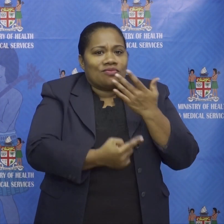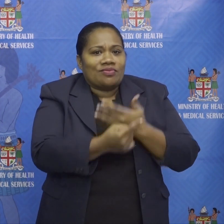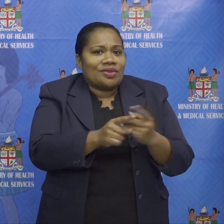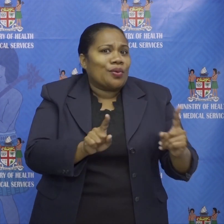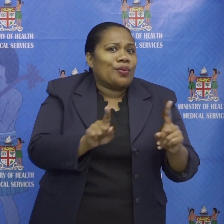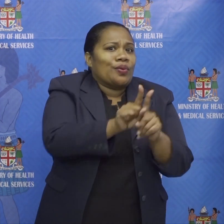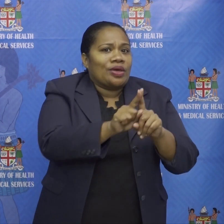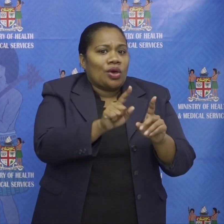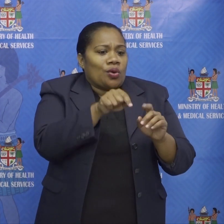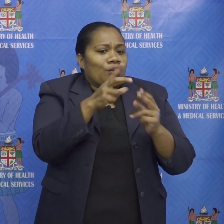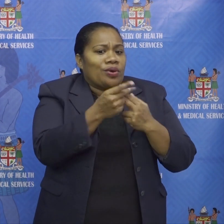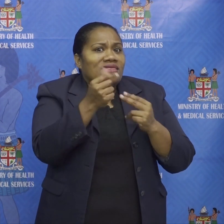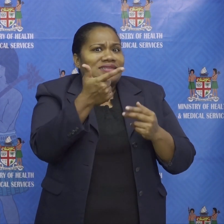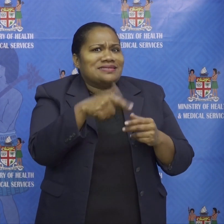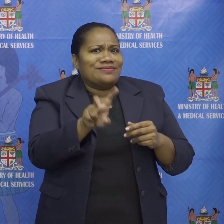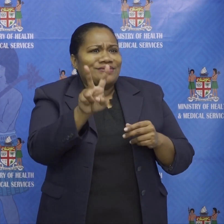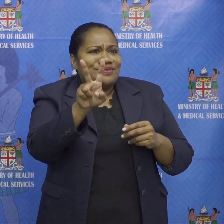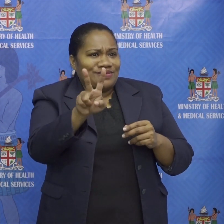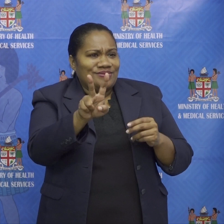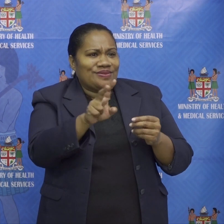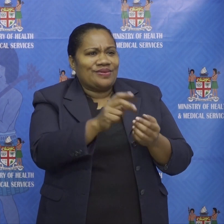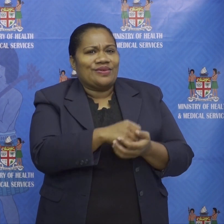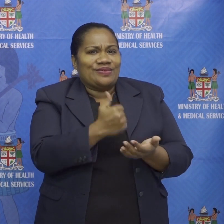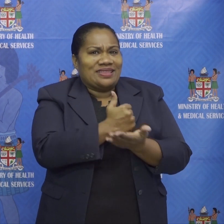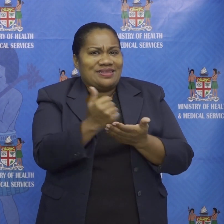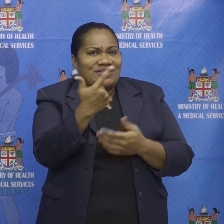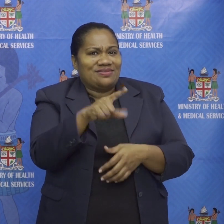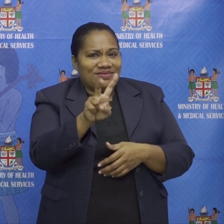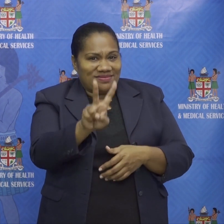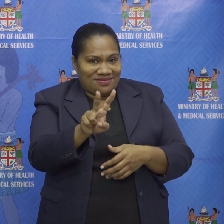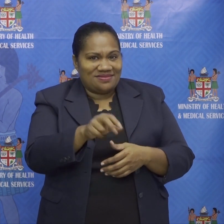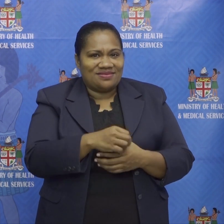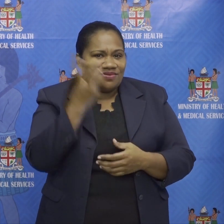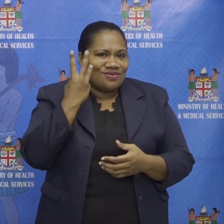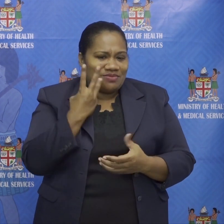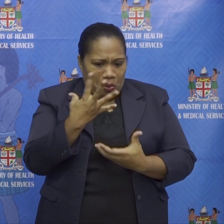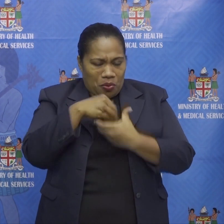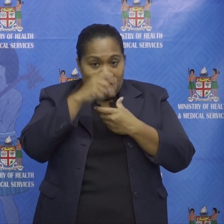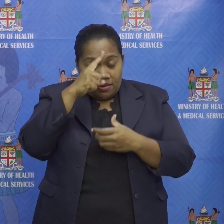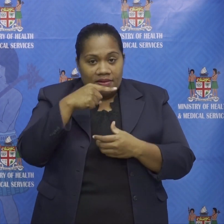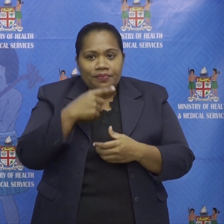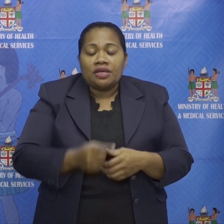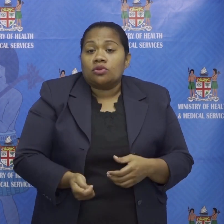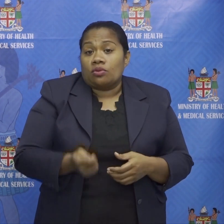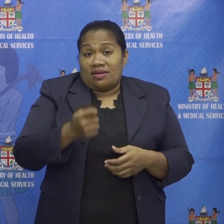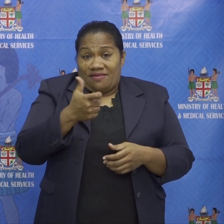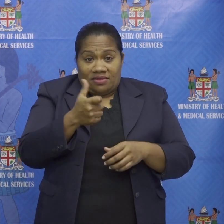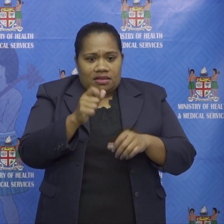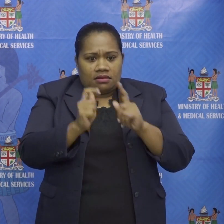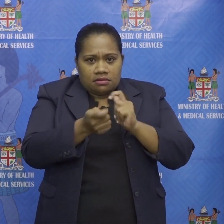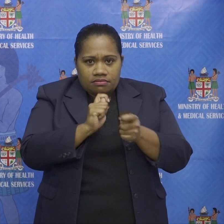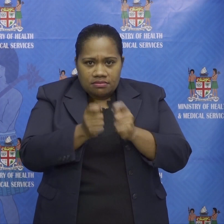border quarantine facility after he had tested negative on april the 10th and before returning home on